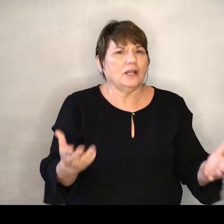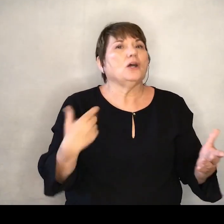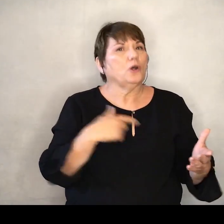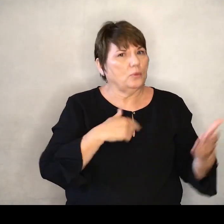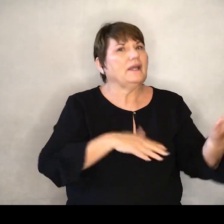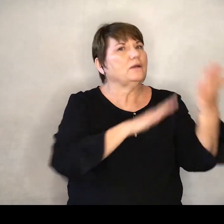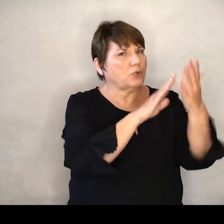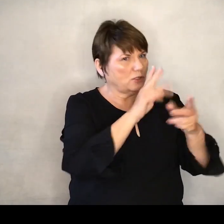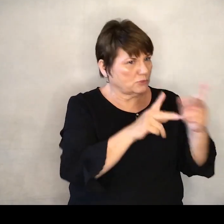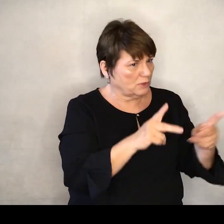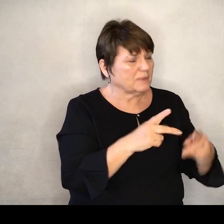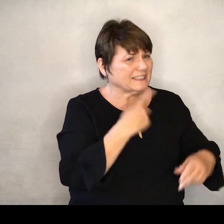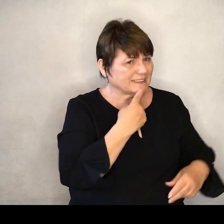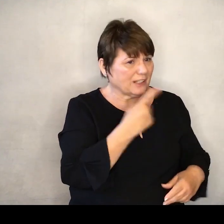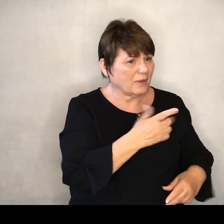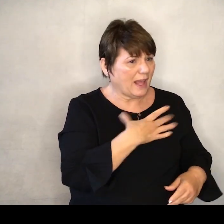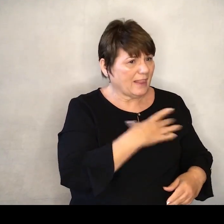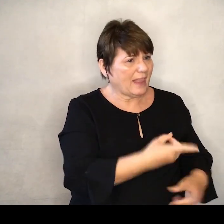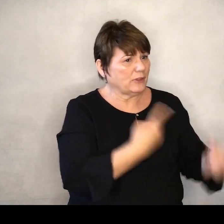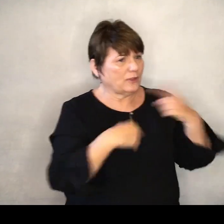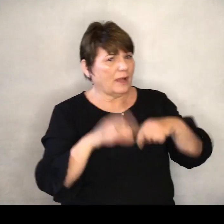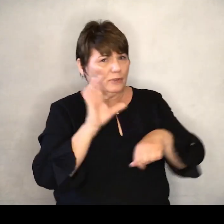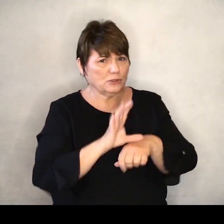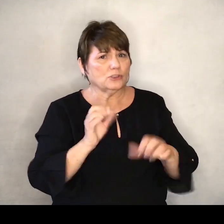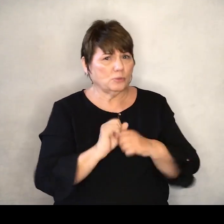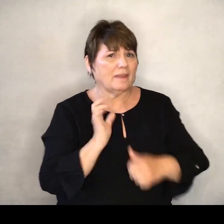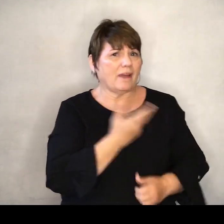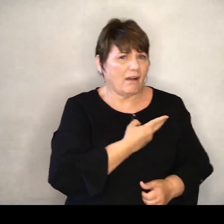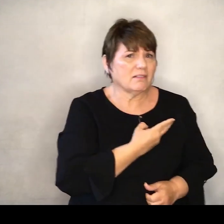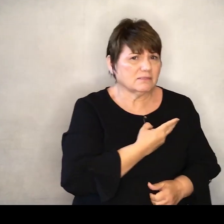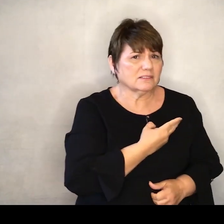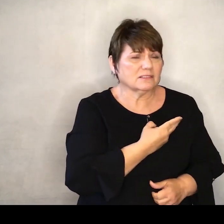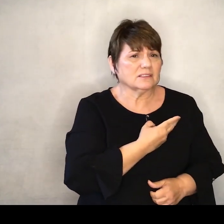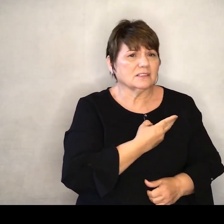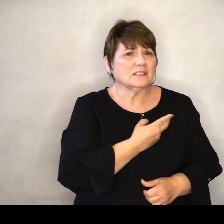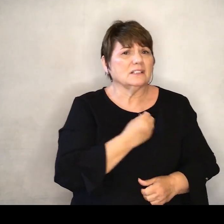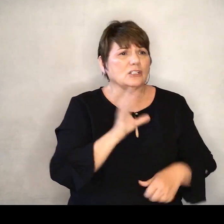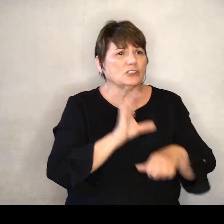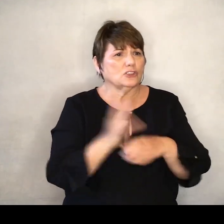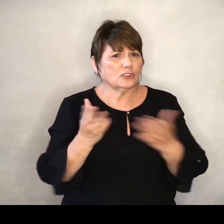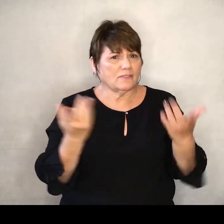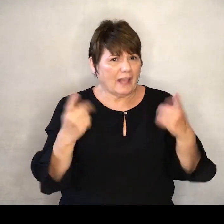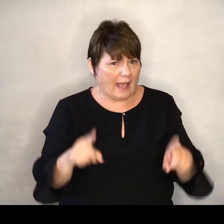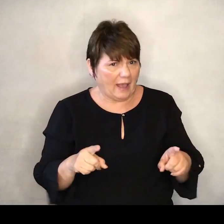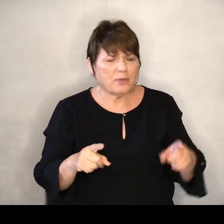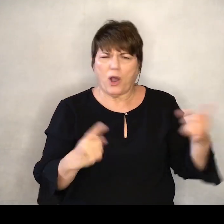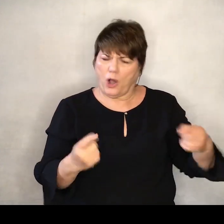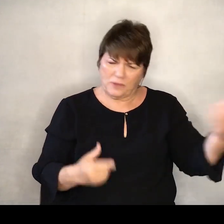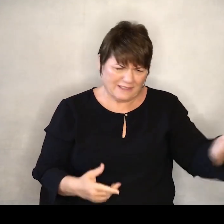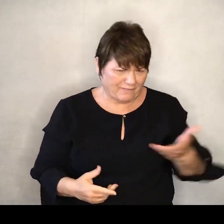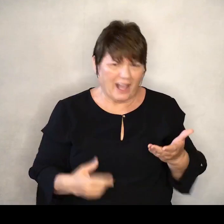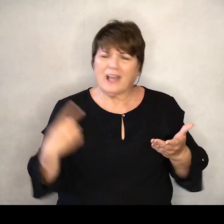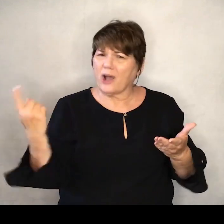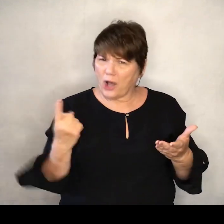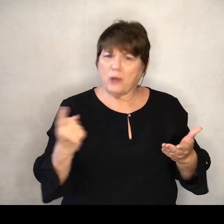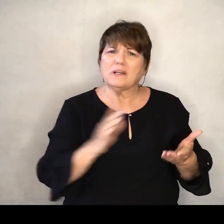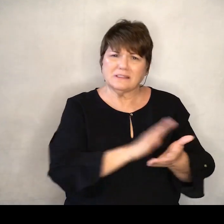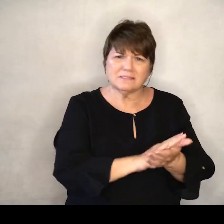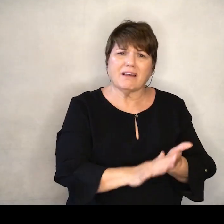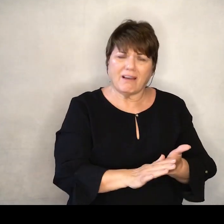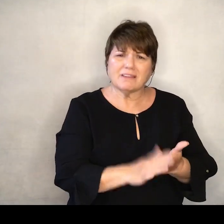approach folks and we say We'd love you to come to church with us Right? If church service is taking place We're always going to invite them to church We're always going to be kind